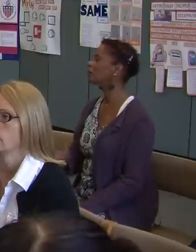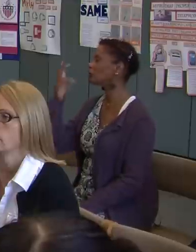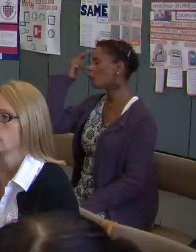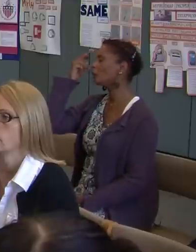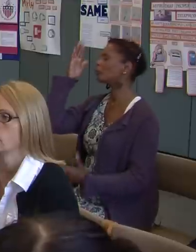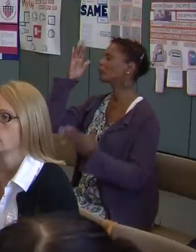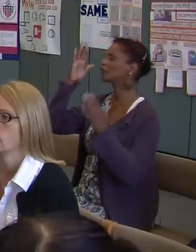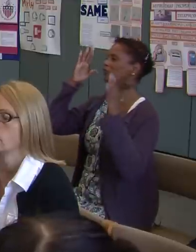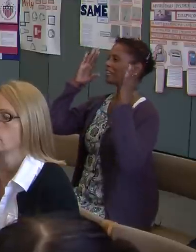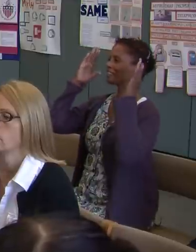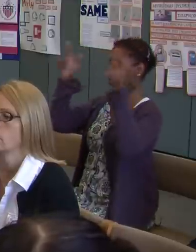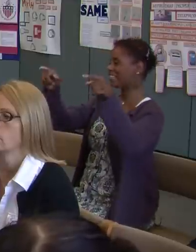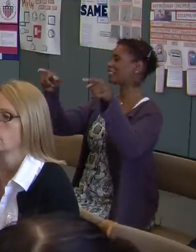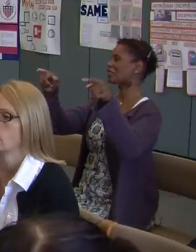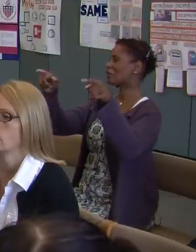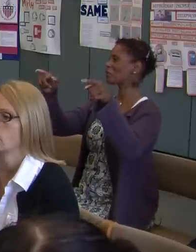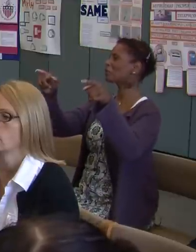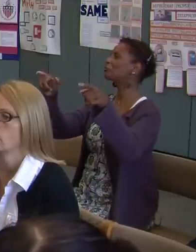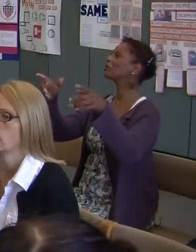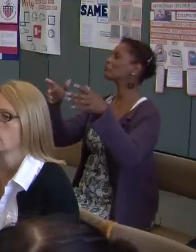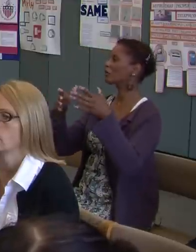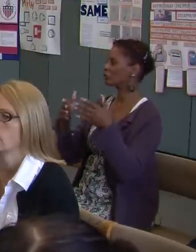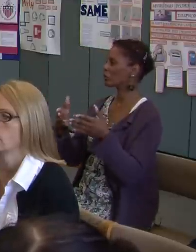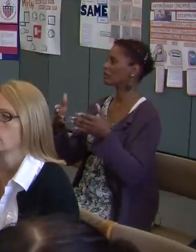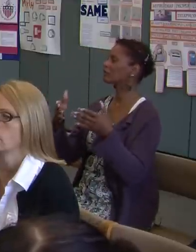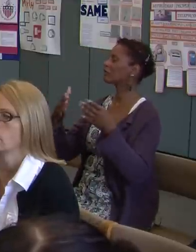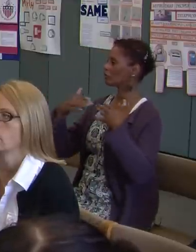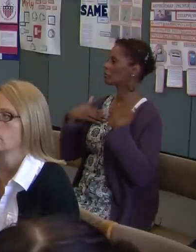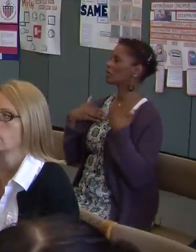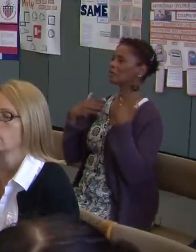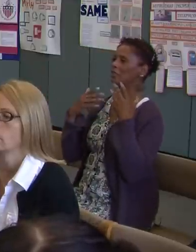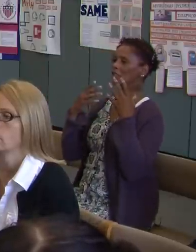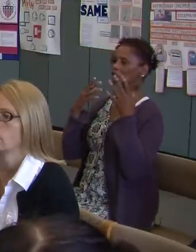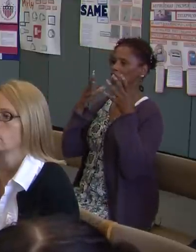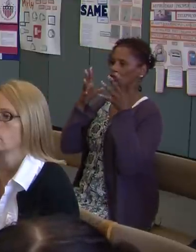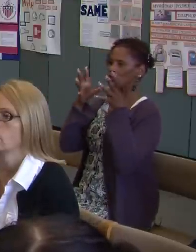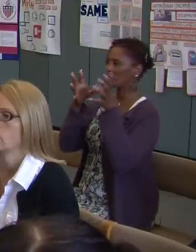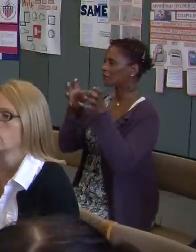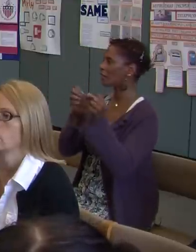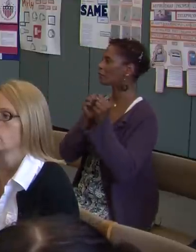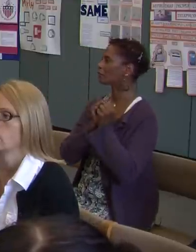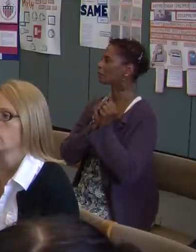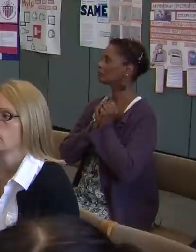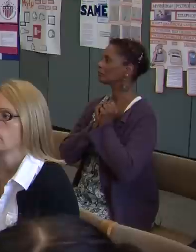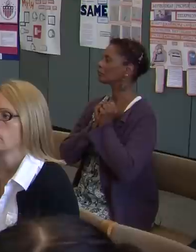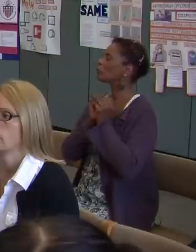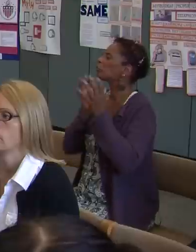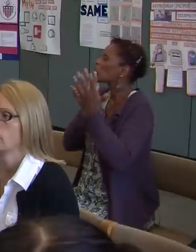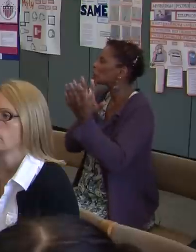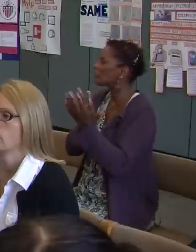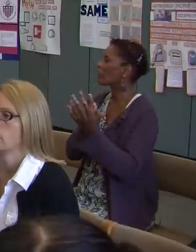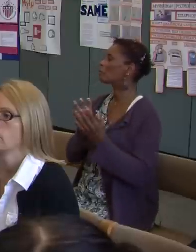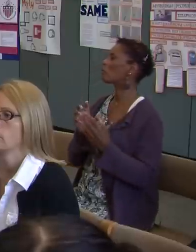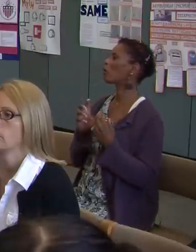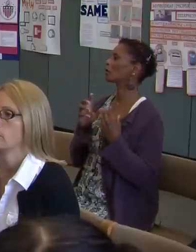do they think would be the best way, say for me, to learn about that? To approach them or